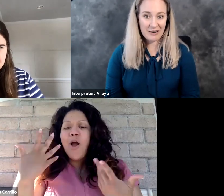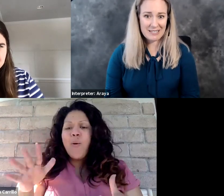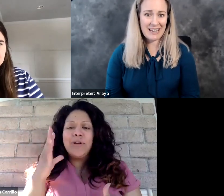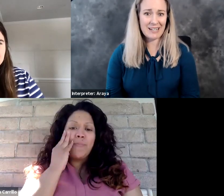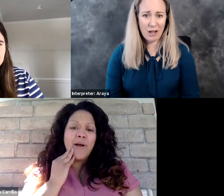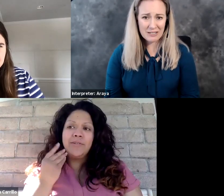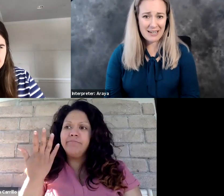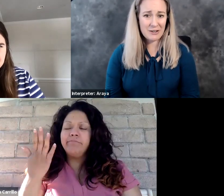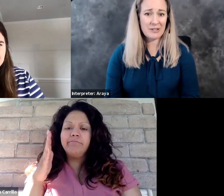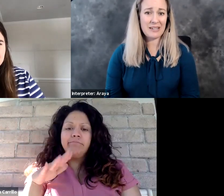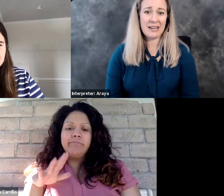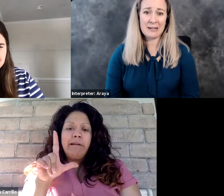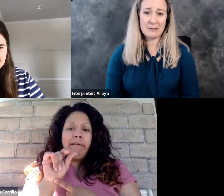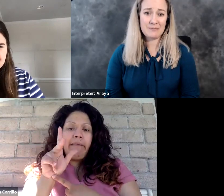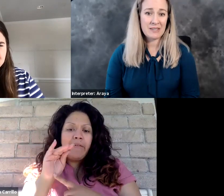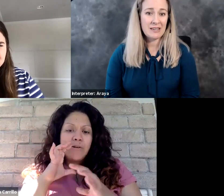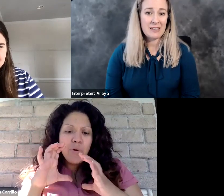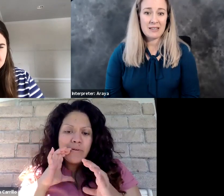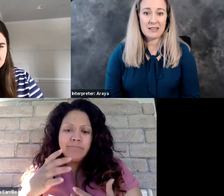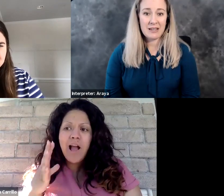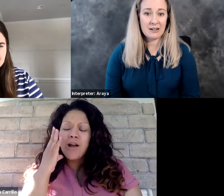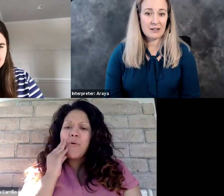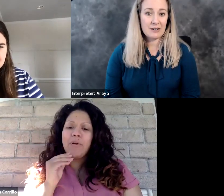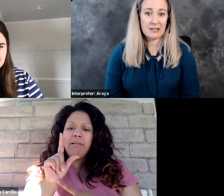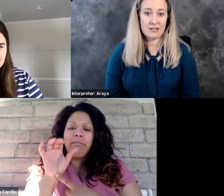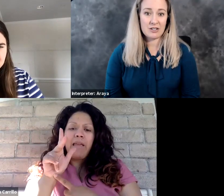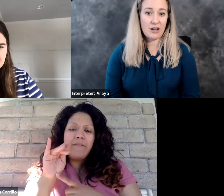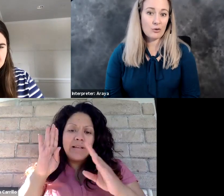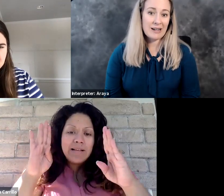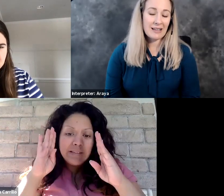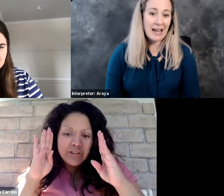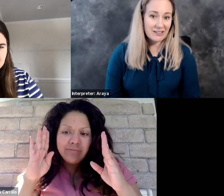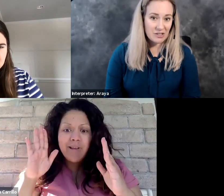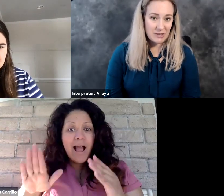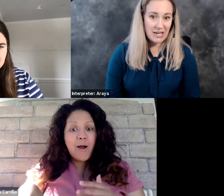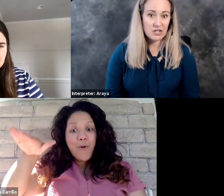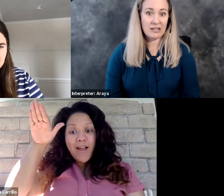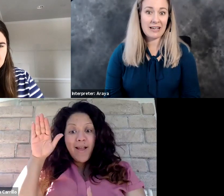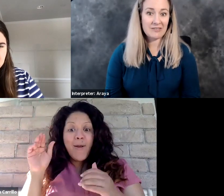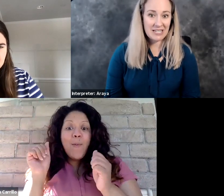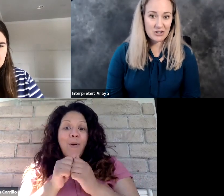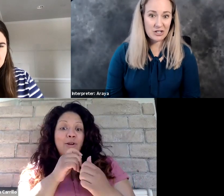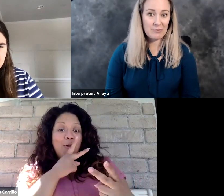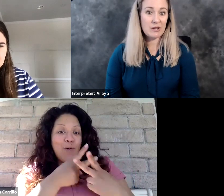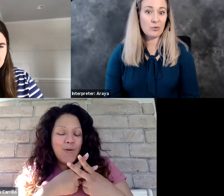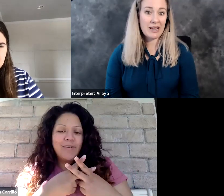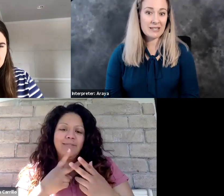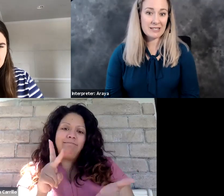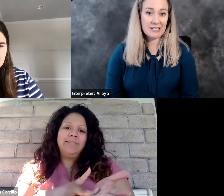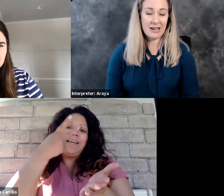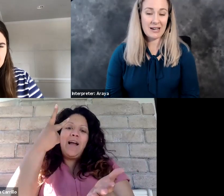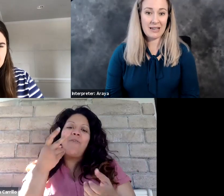coronavirus and lockdown. Um, there is just already a lack of communication, lack of attention being